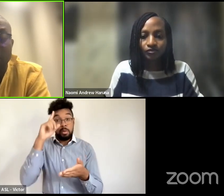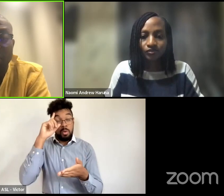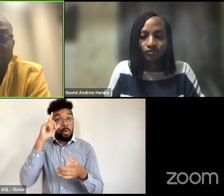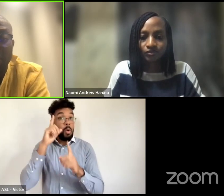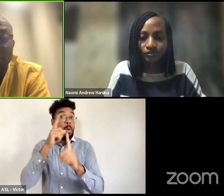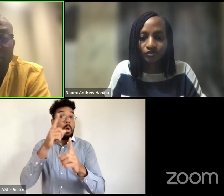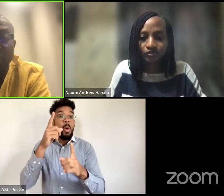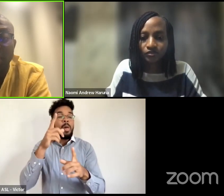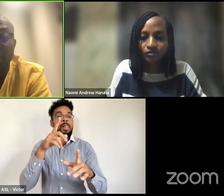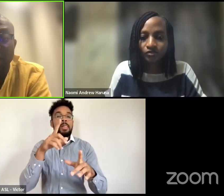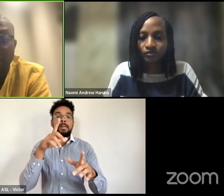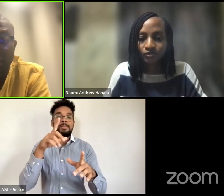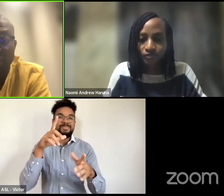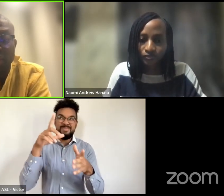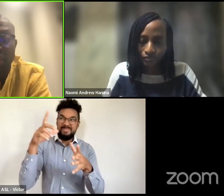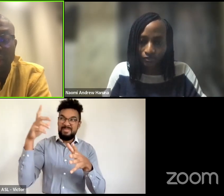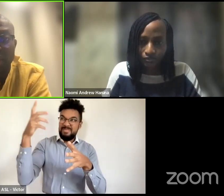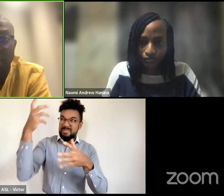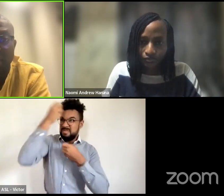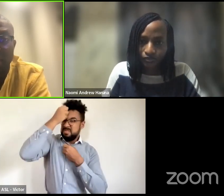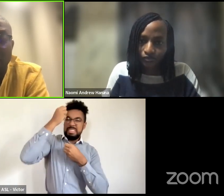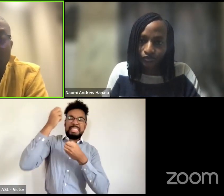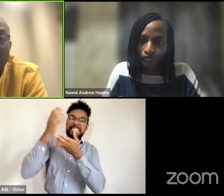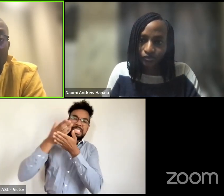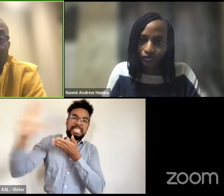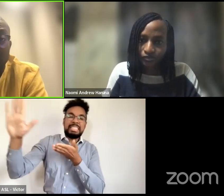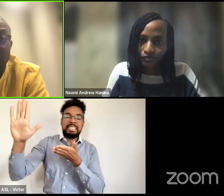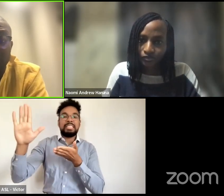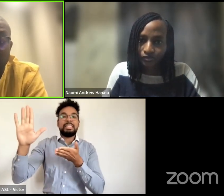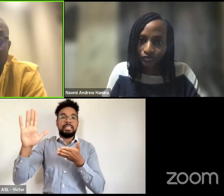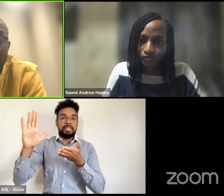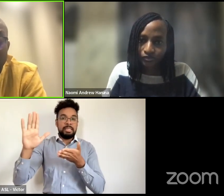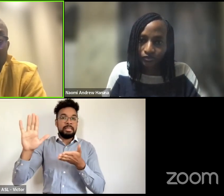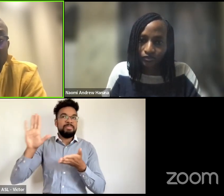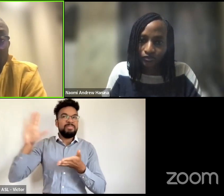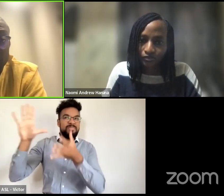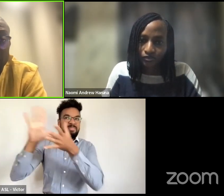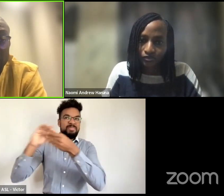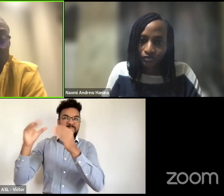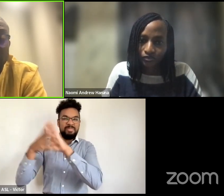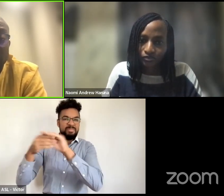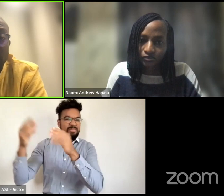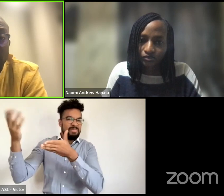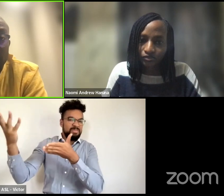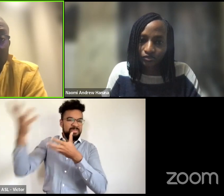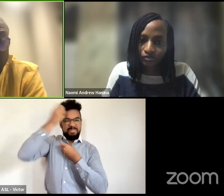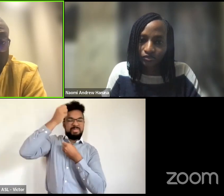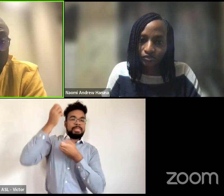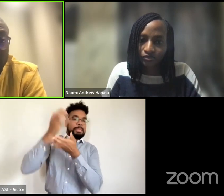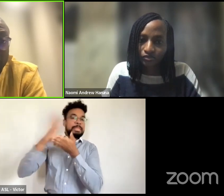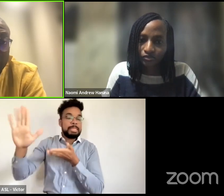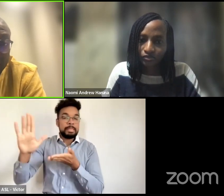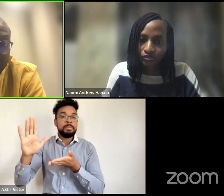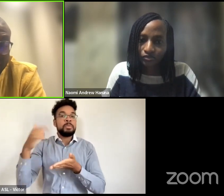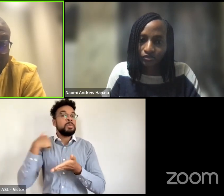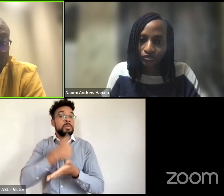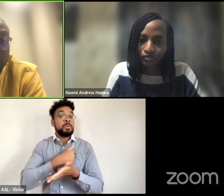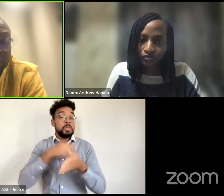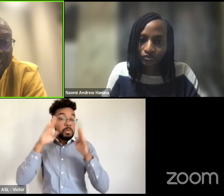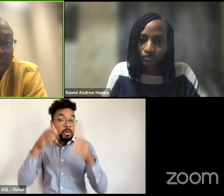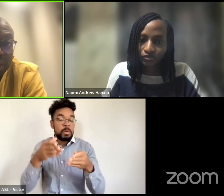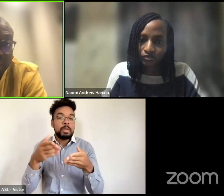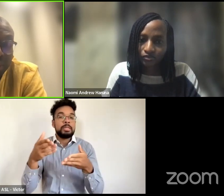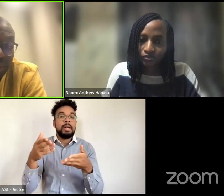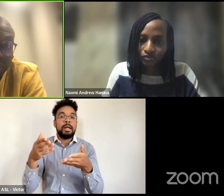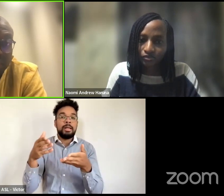we were really interested in unveiling some of those decolonial practices